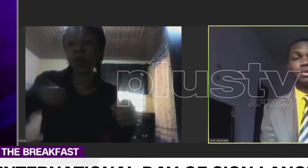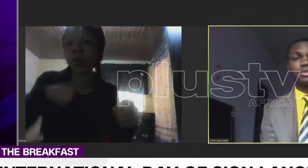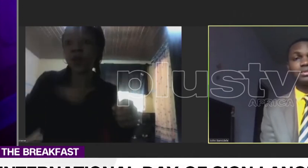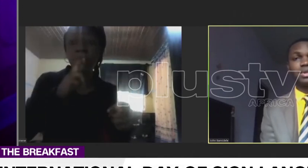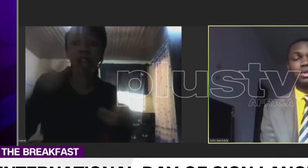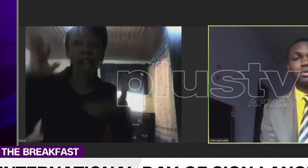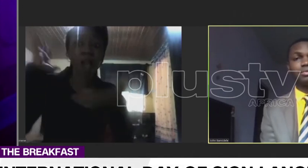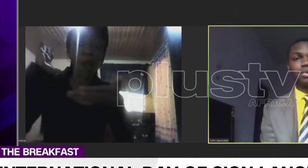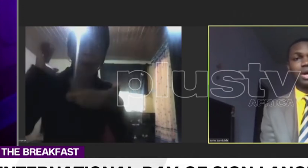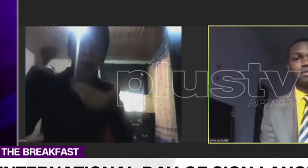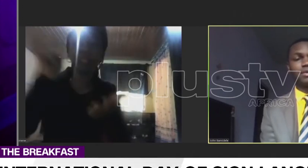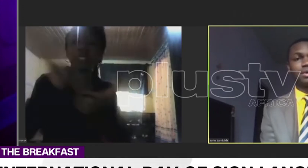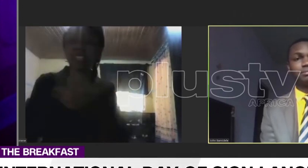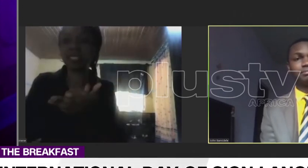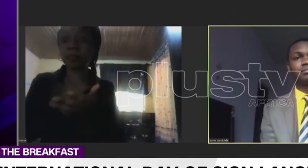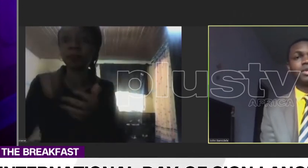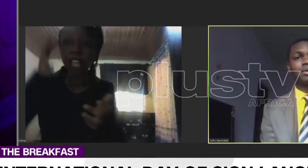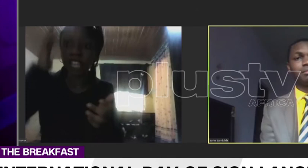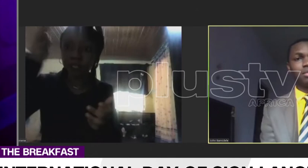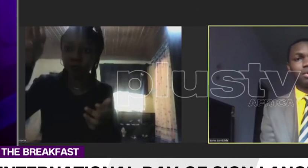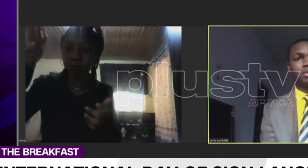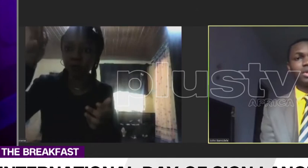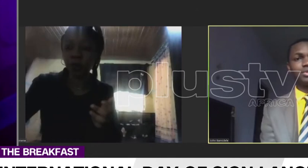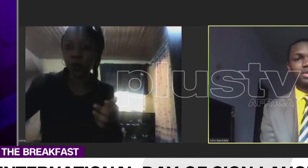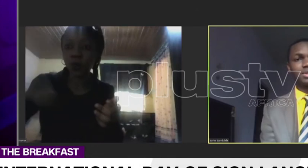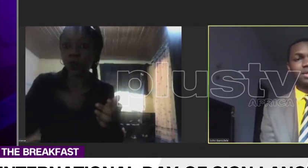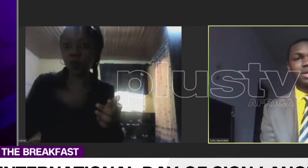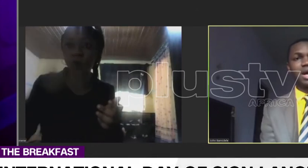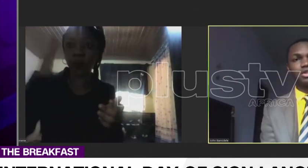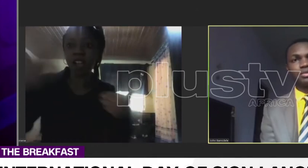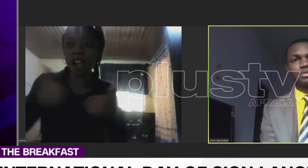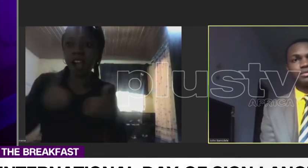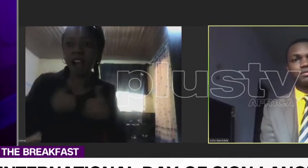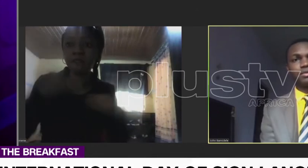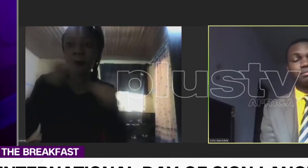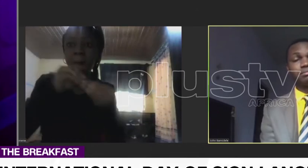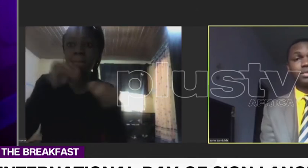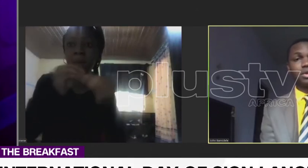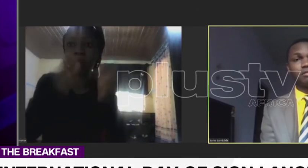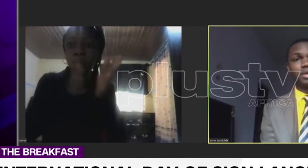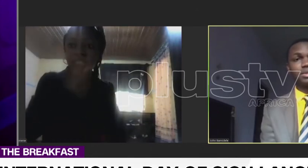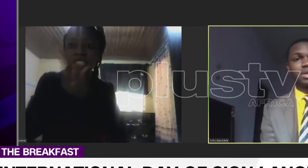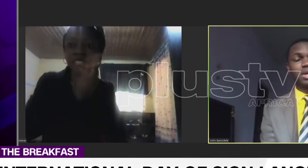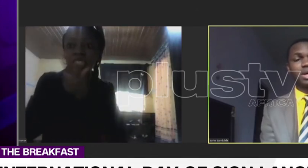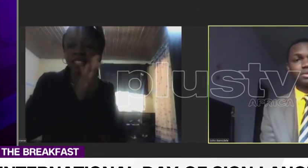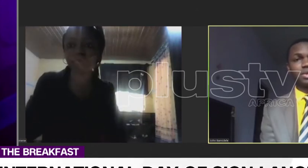we will have more interesting outputs from the government, as well as other